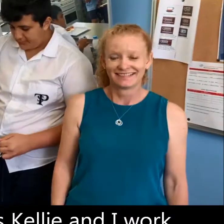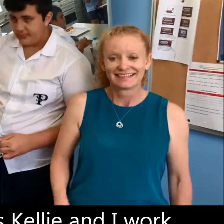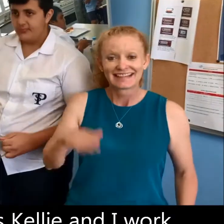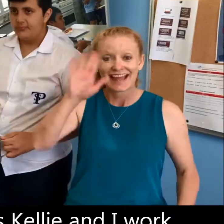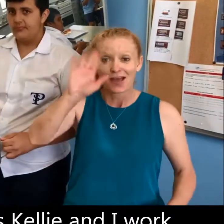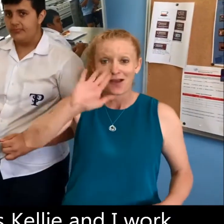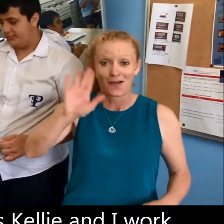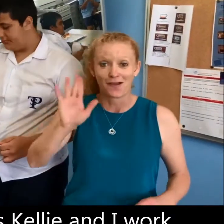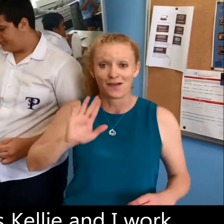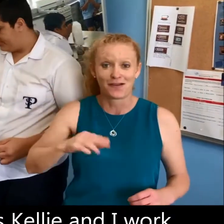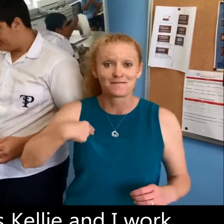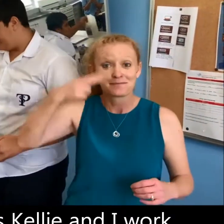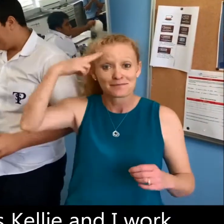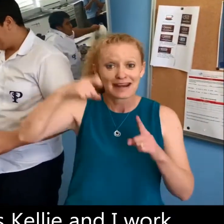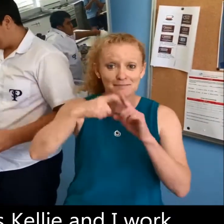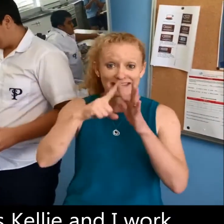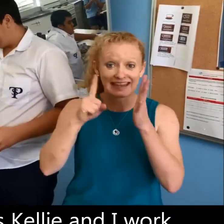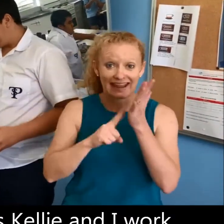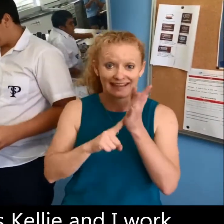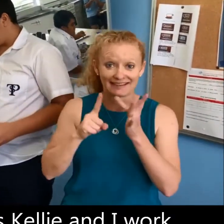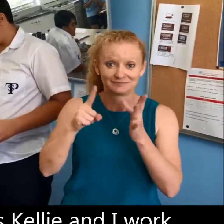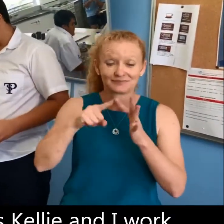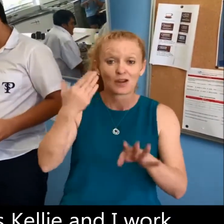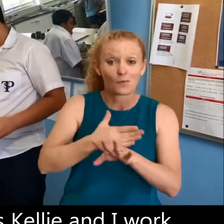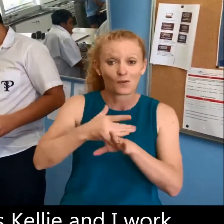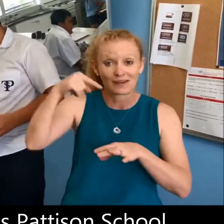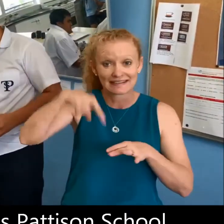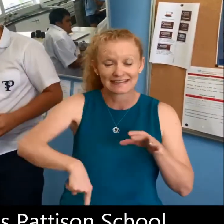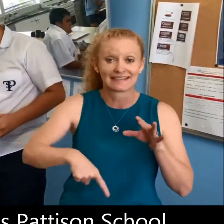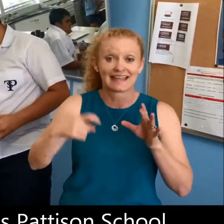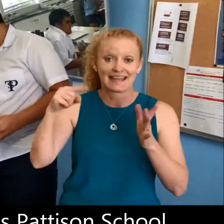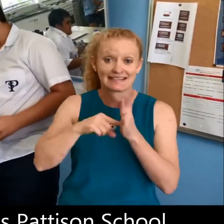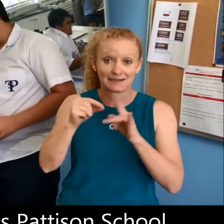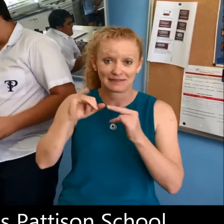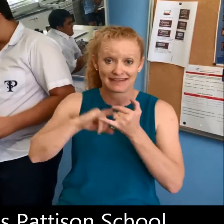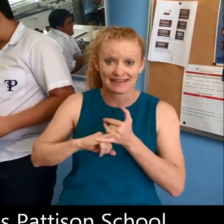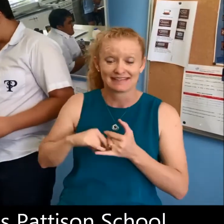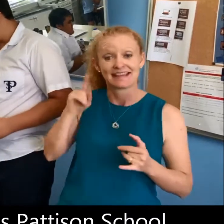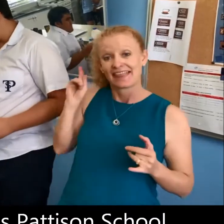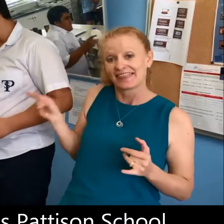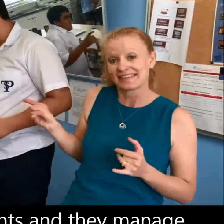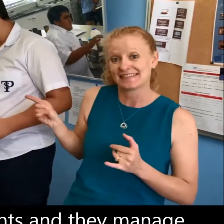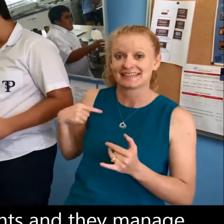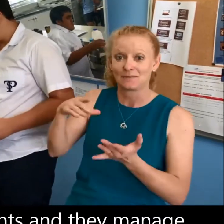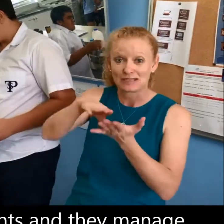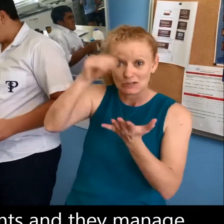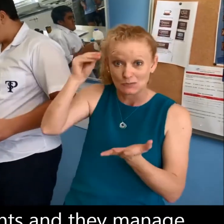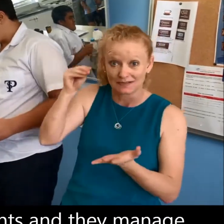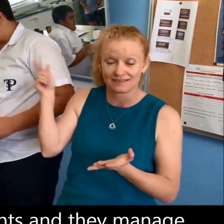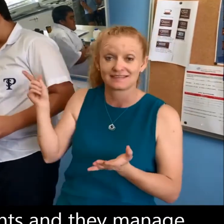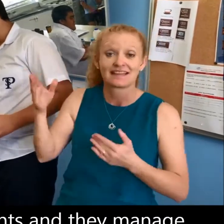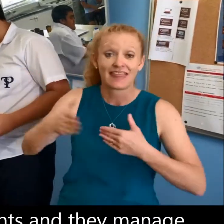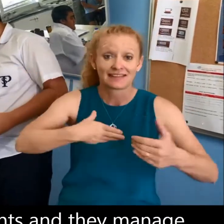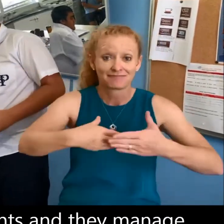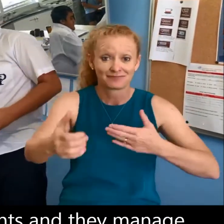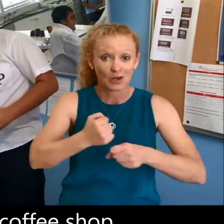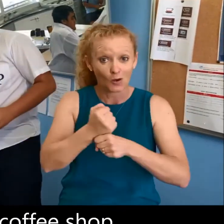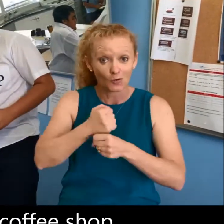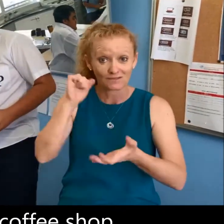Hello, my name is Kelly and work at RADBC Thomas Patterson School. These are my students and they manage their own coffee shop.